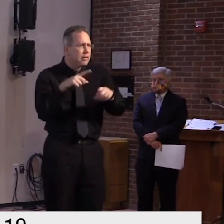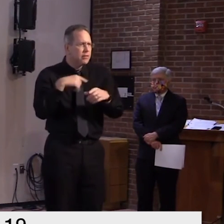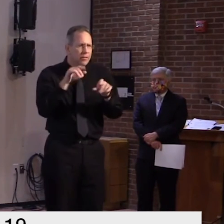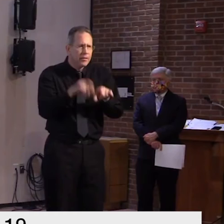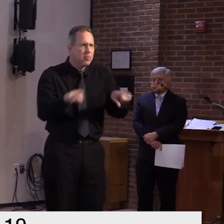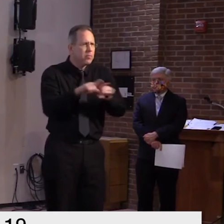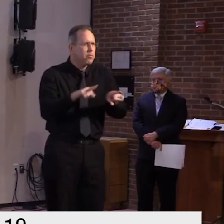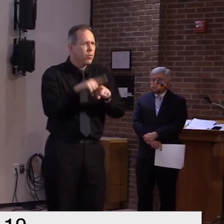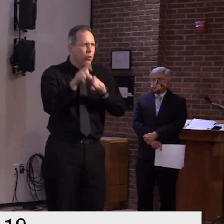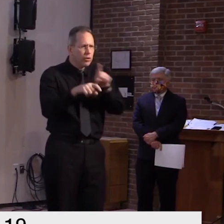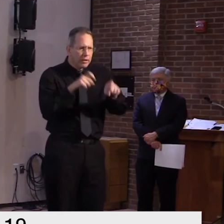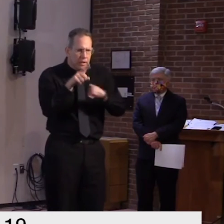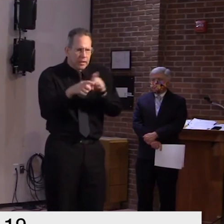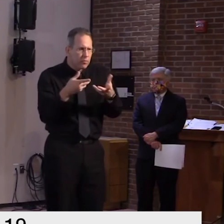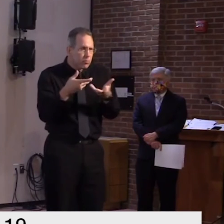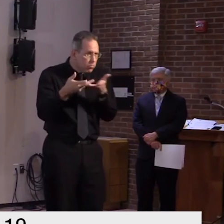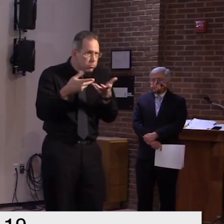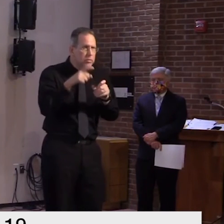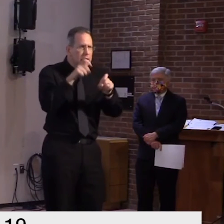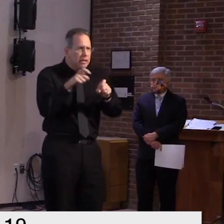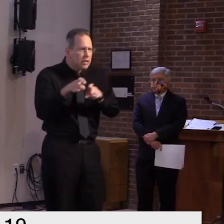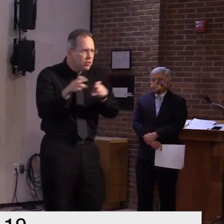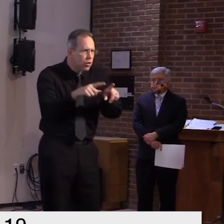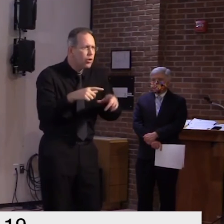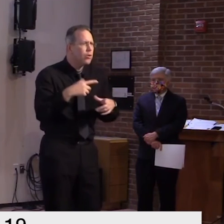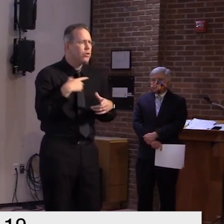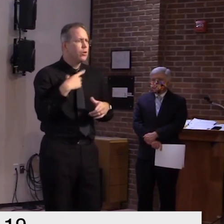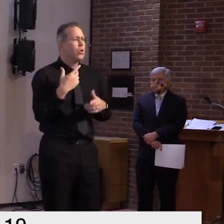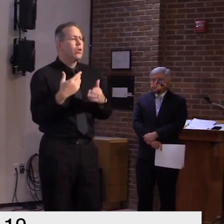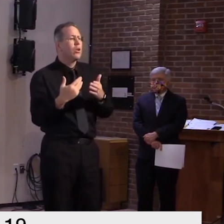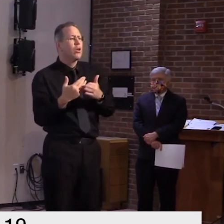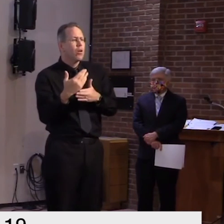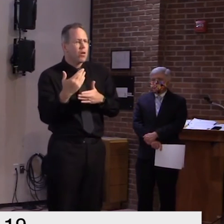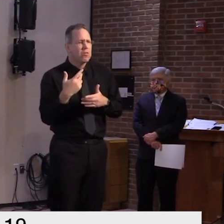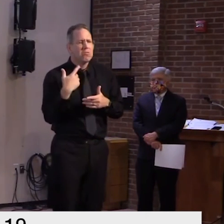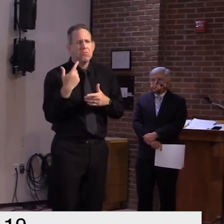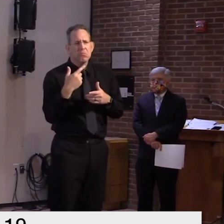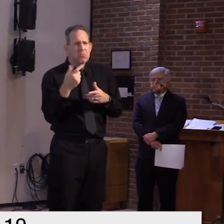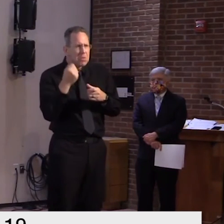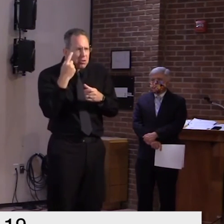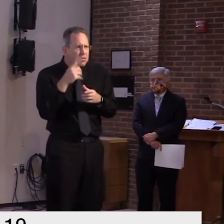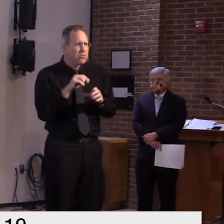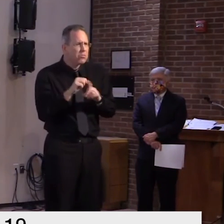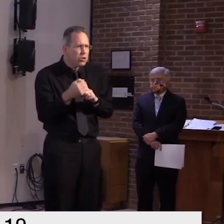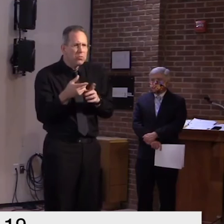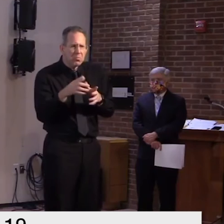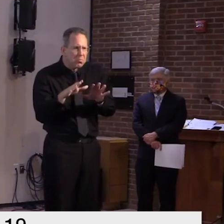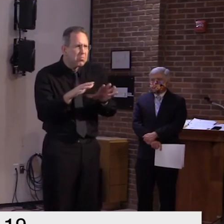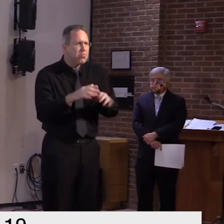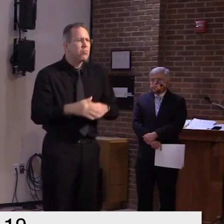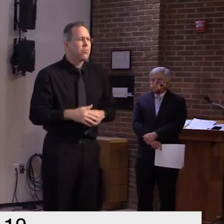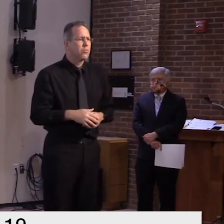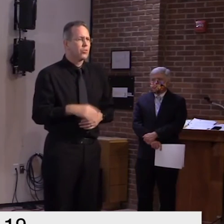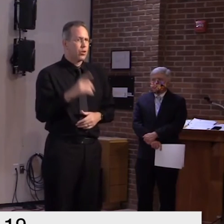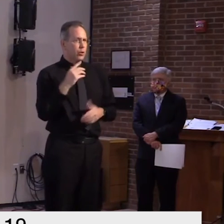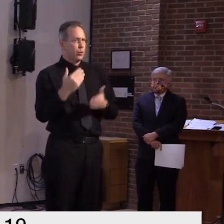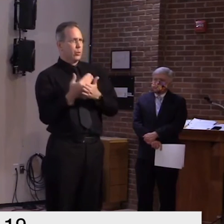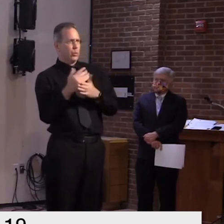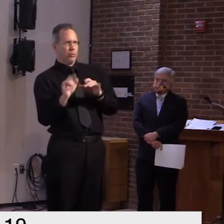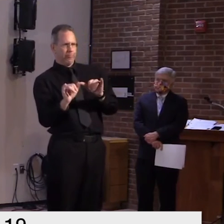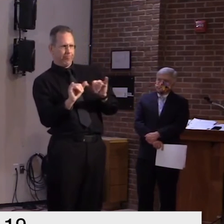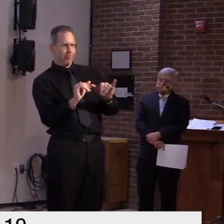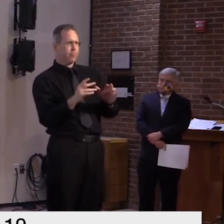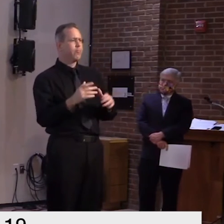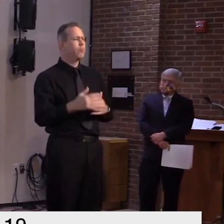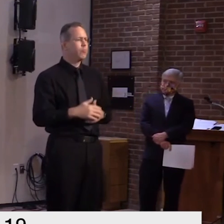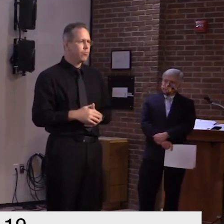new thing of this the other thing you described were ones that were already in place is that correct uh not back in